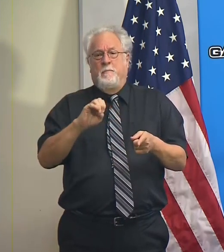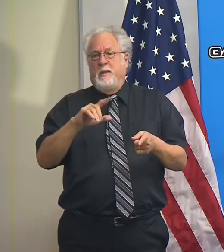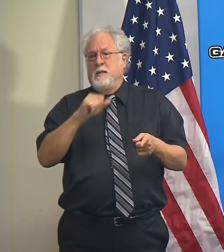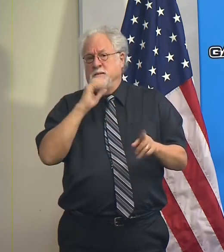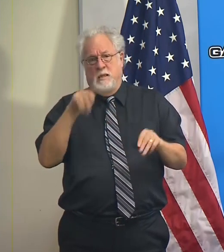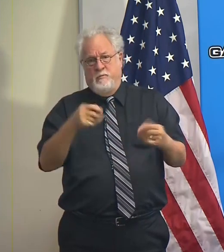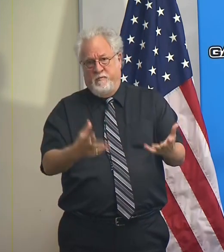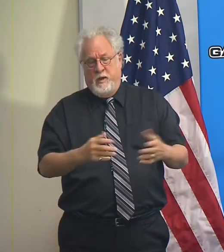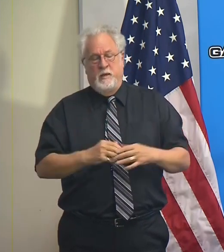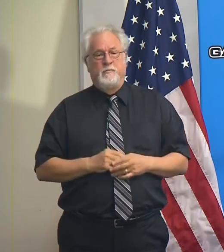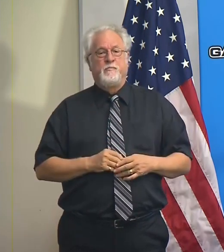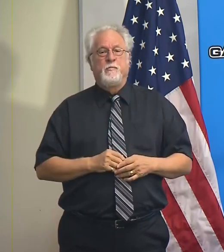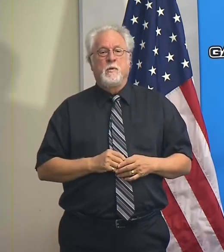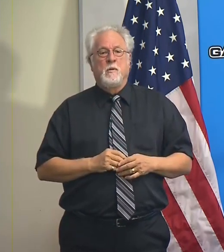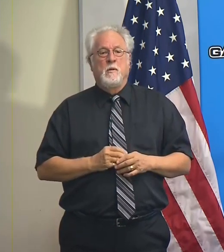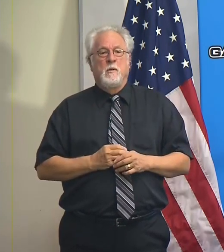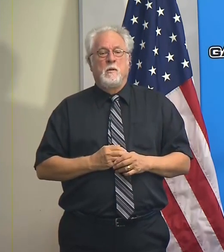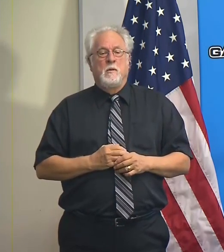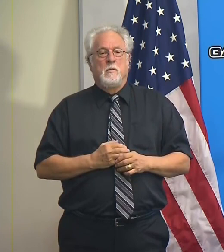provided.